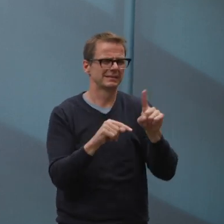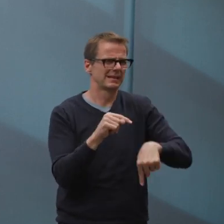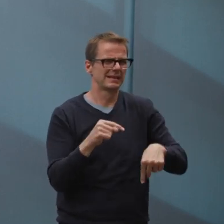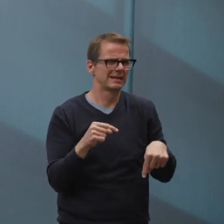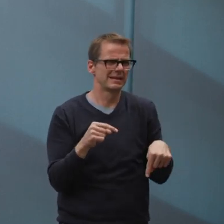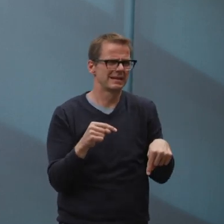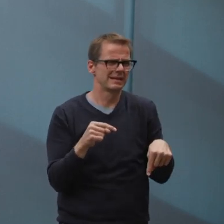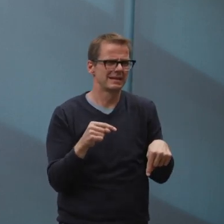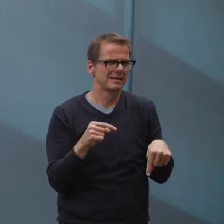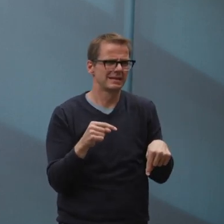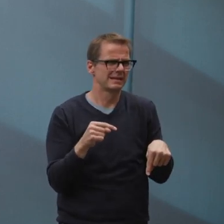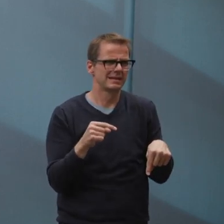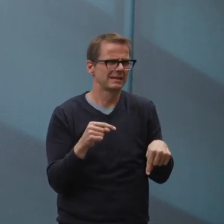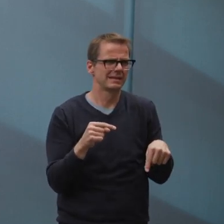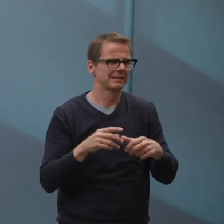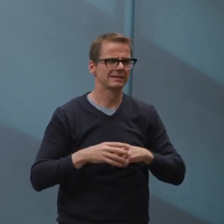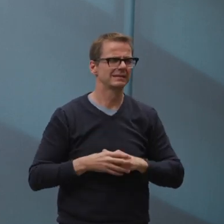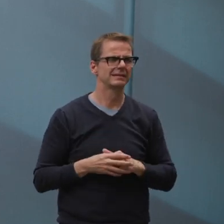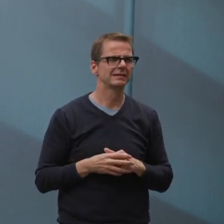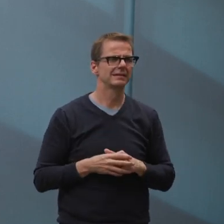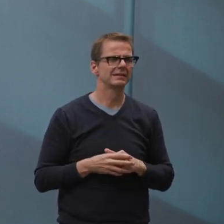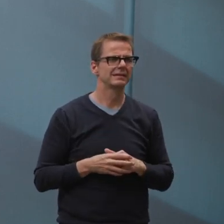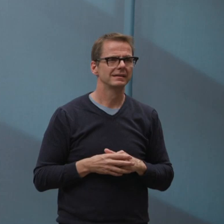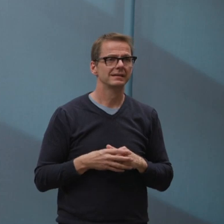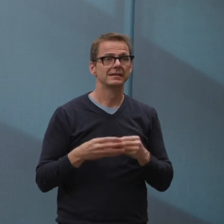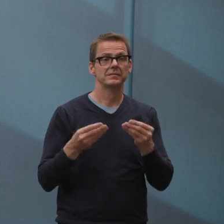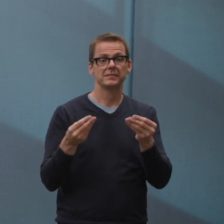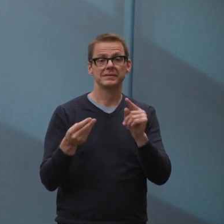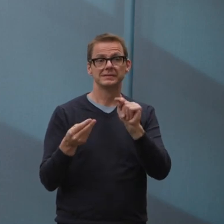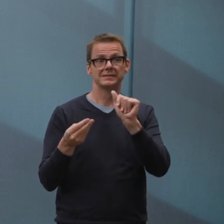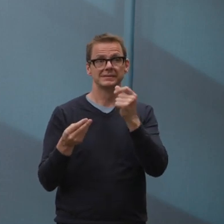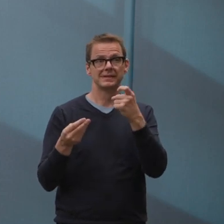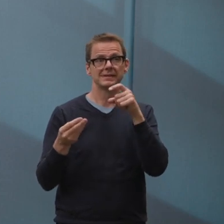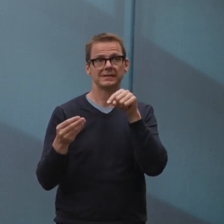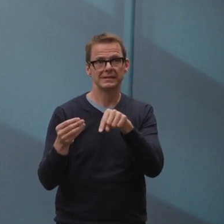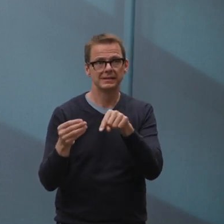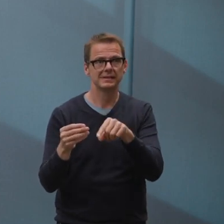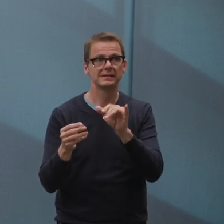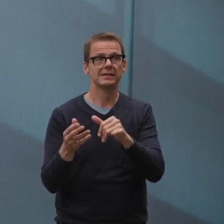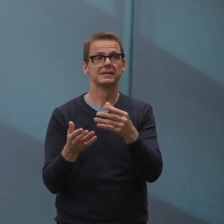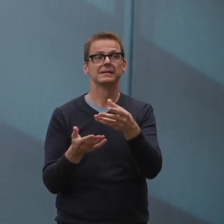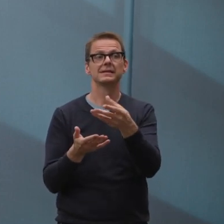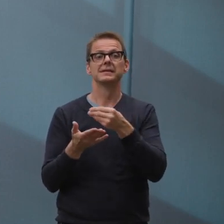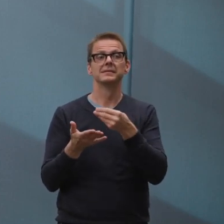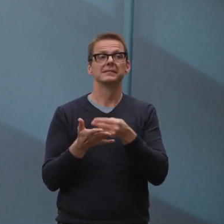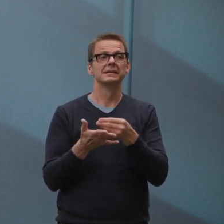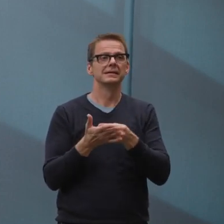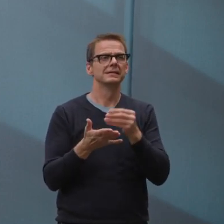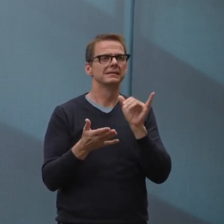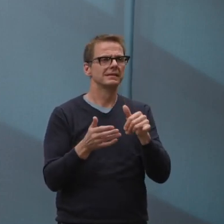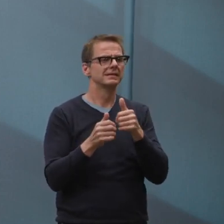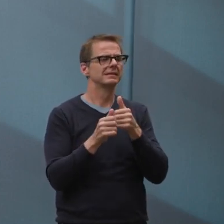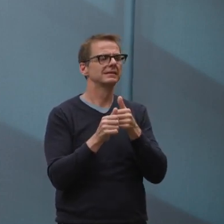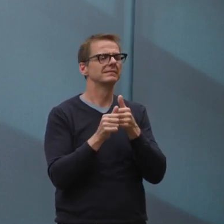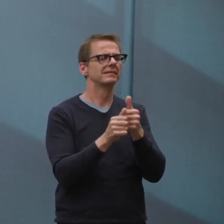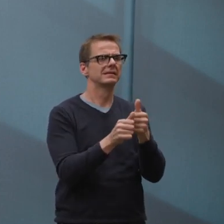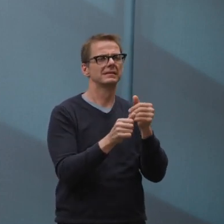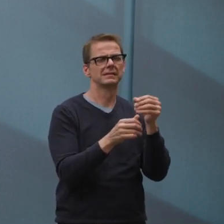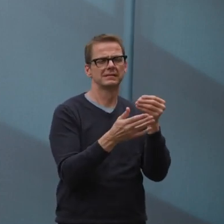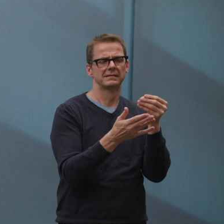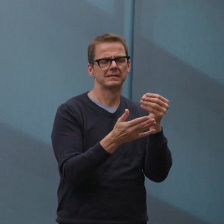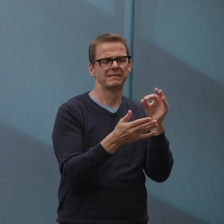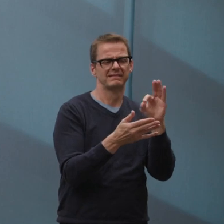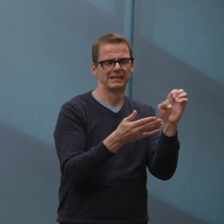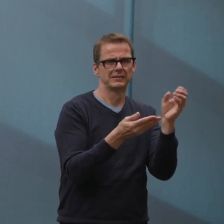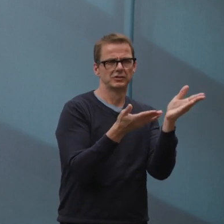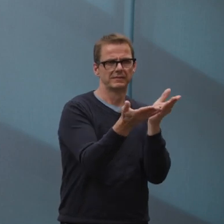The rest is user fees. And even those user fees we tend to have to adjust annually for inflation as well because they're not direct, they don't directly